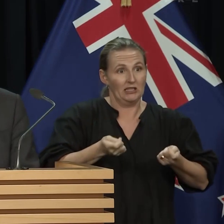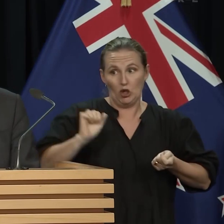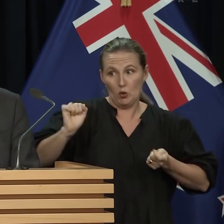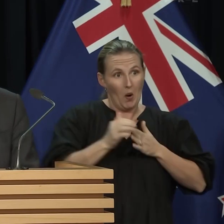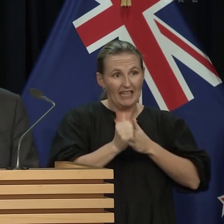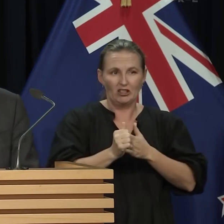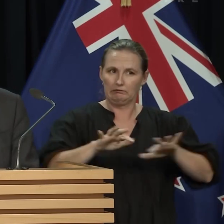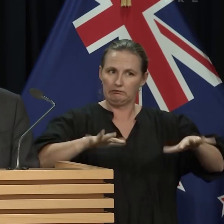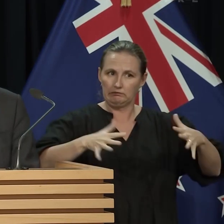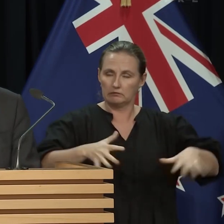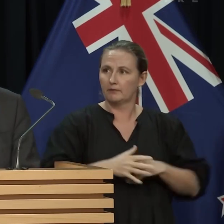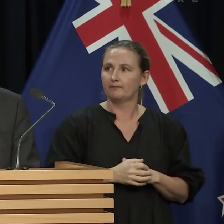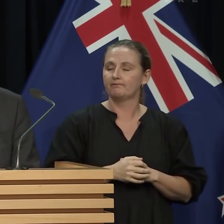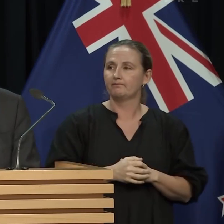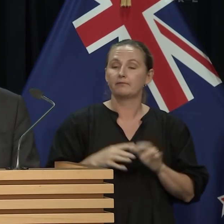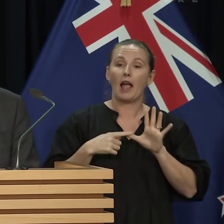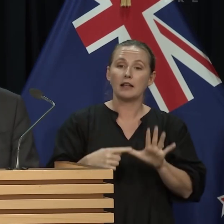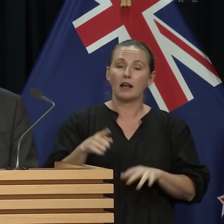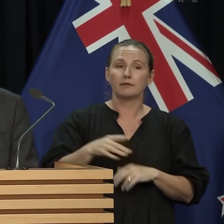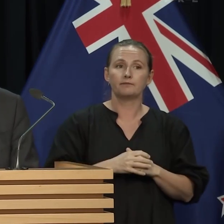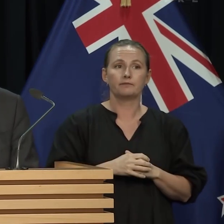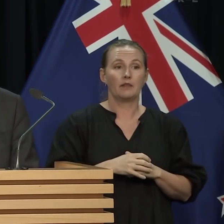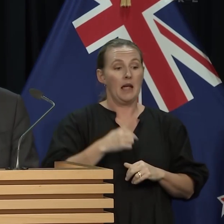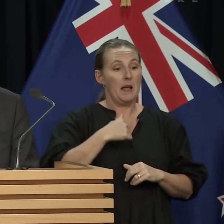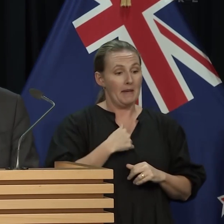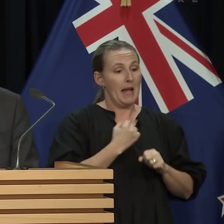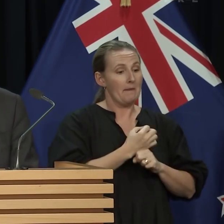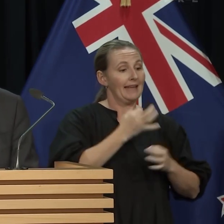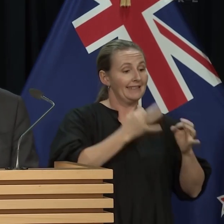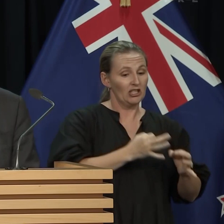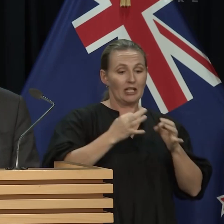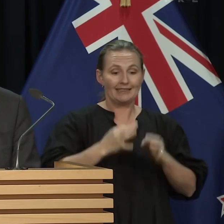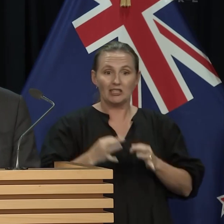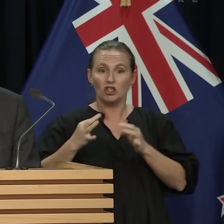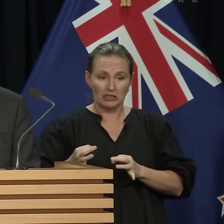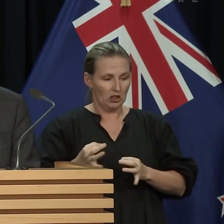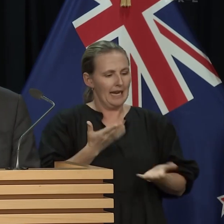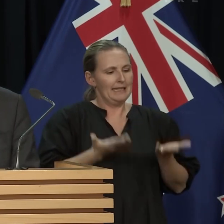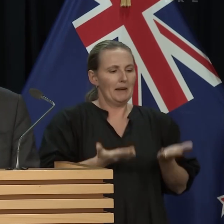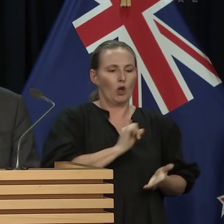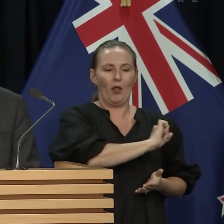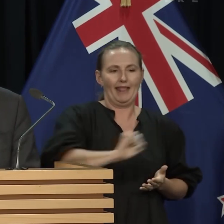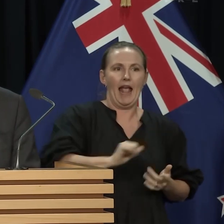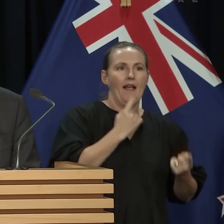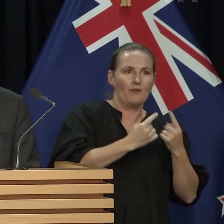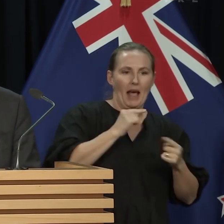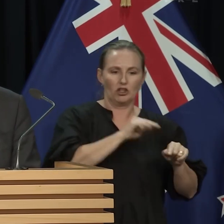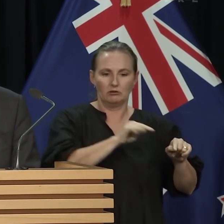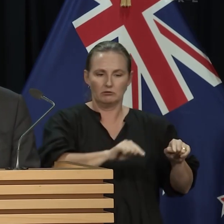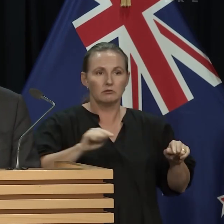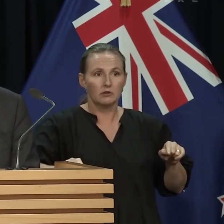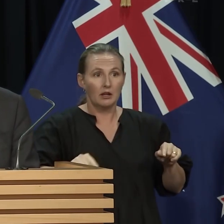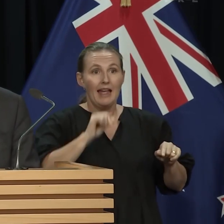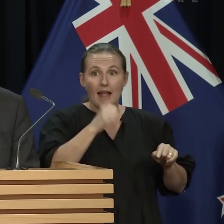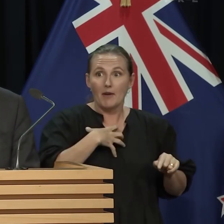of those instances, I've made decisions based on the information that was available at the time. Obviously, if more information comes to light, then I'll revise